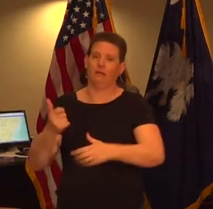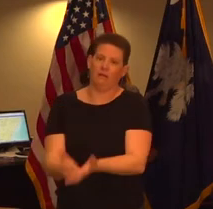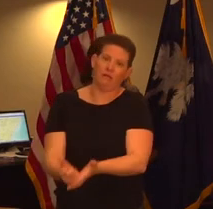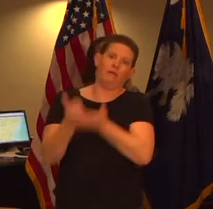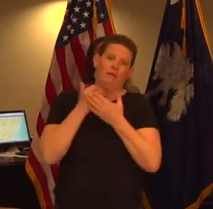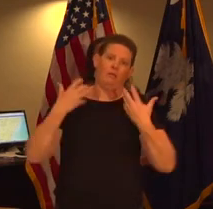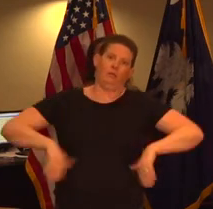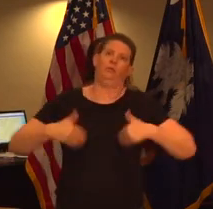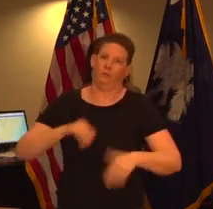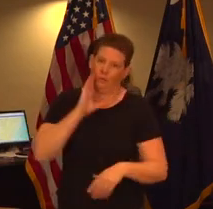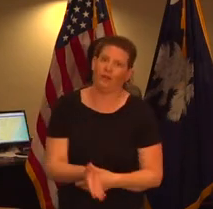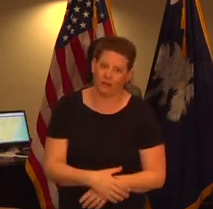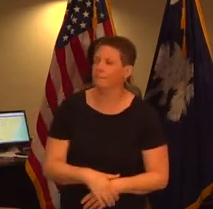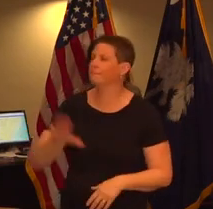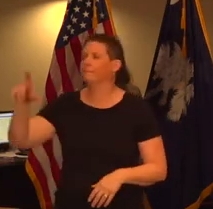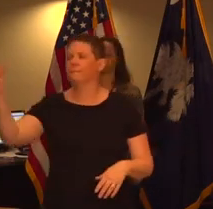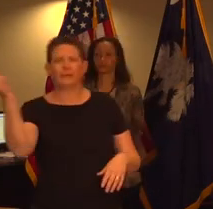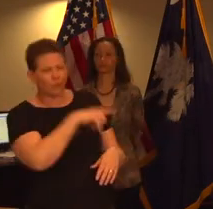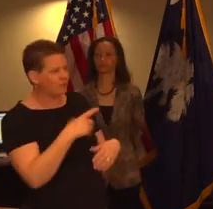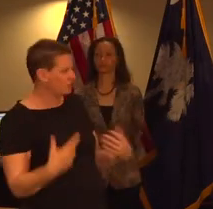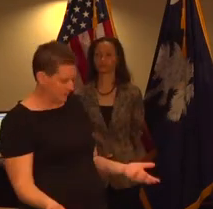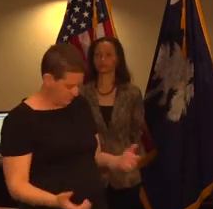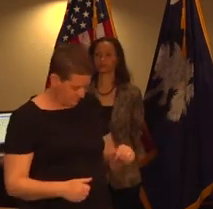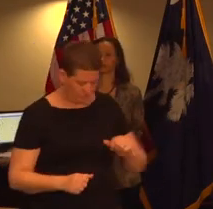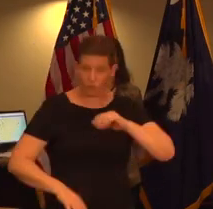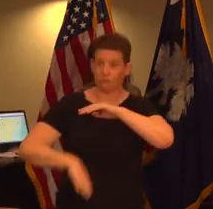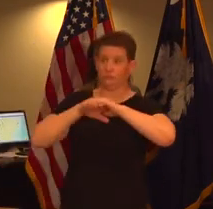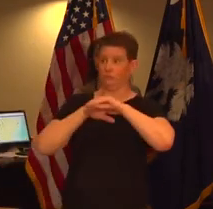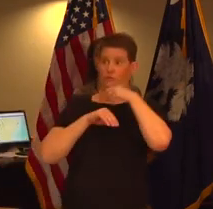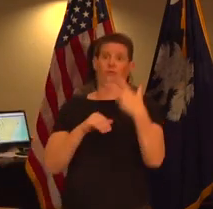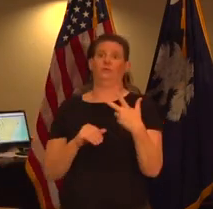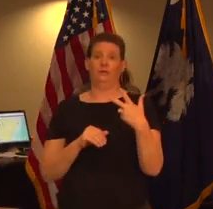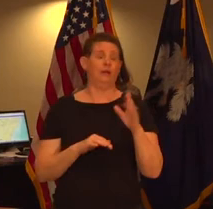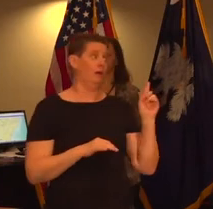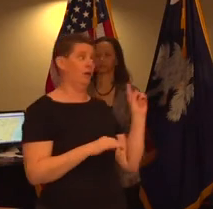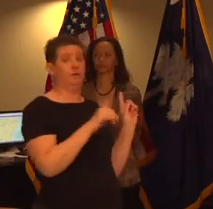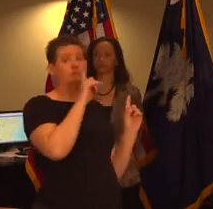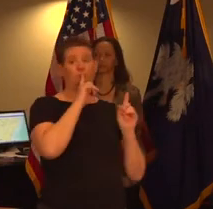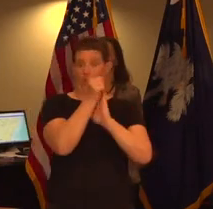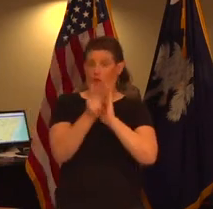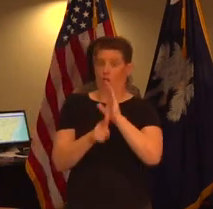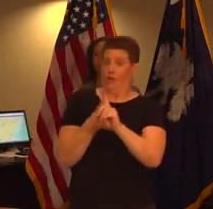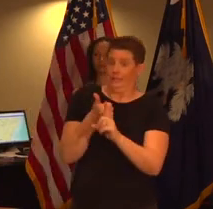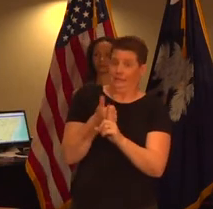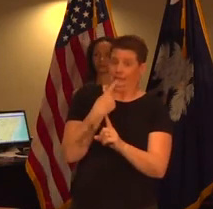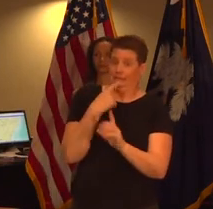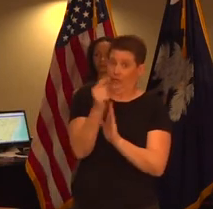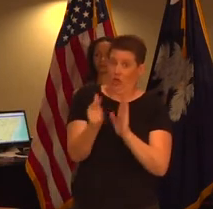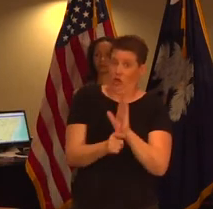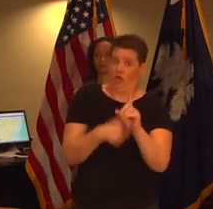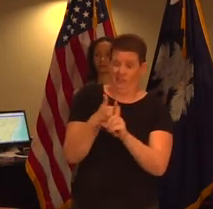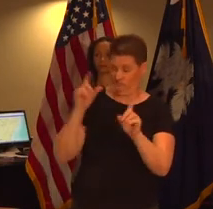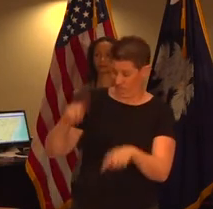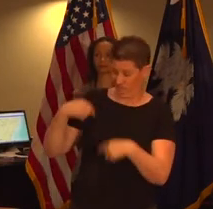virus i guess my main question really is just that when you you're limiting it to three people so i mean well the law no the law the statute has been